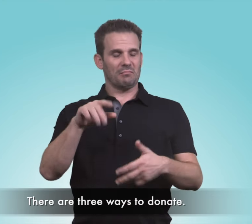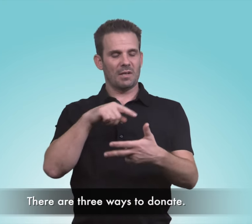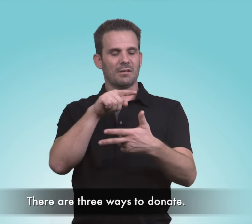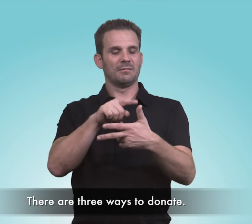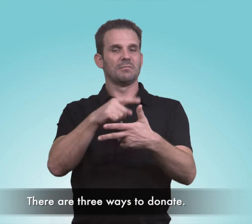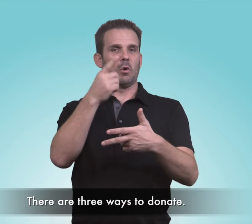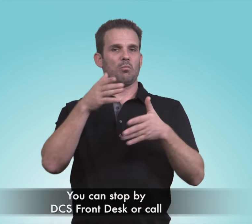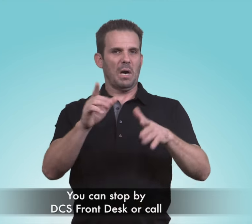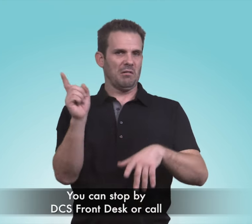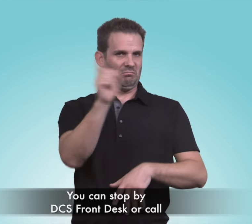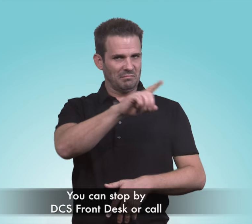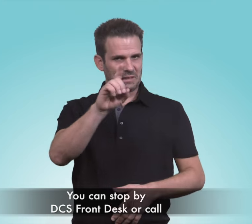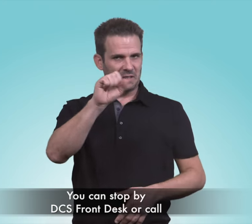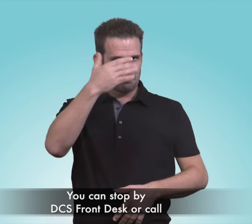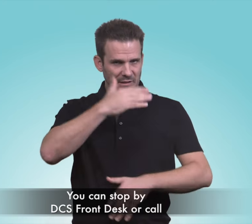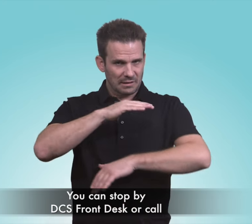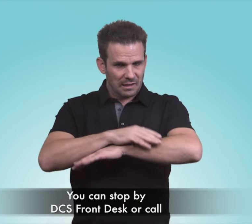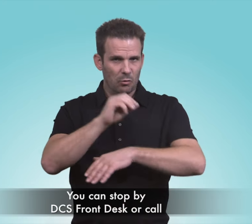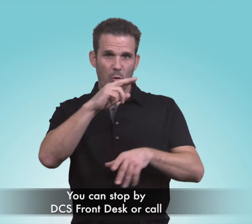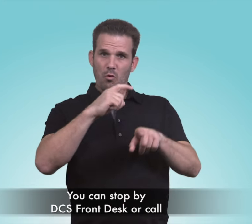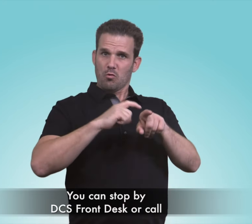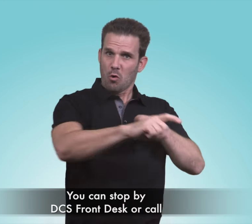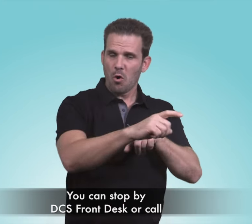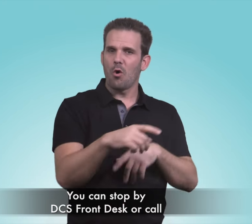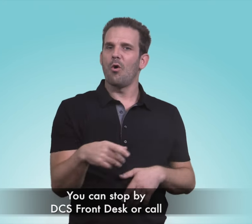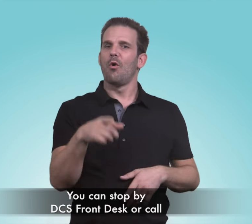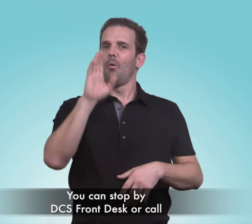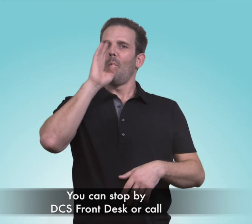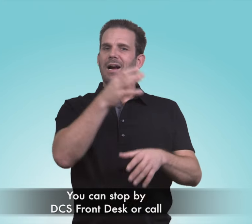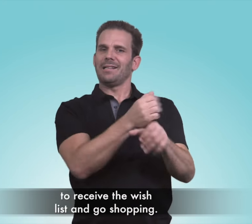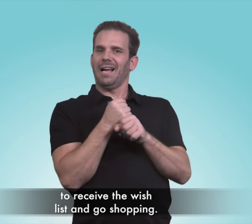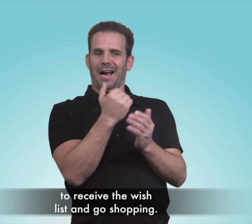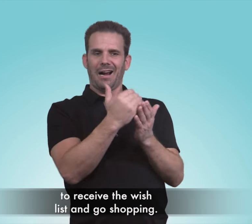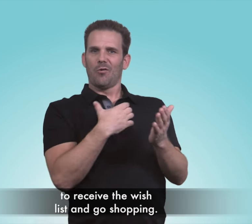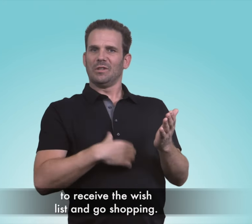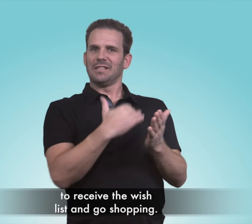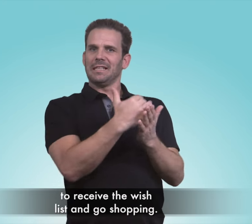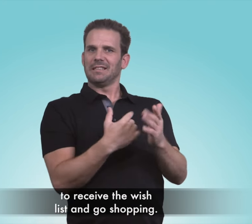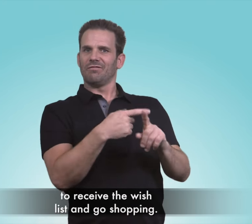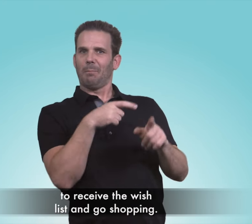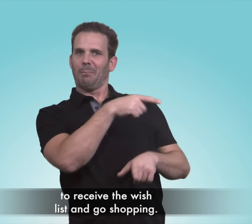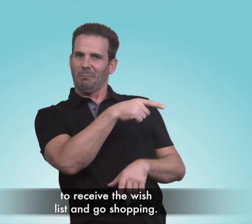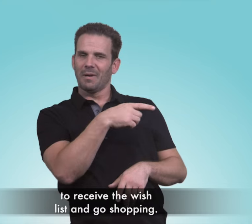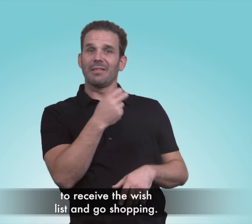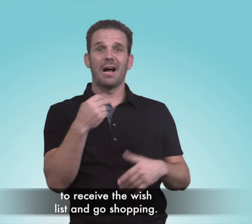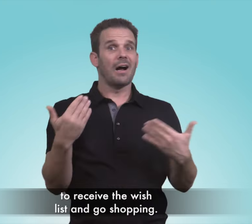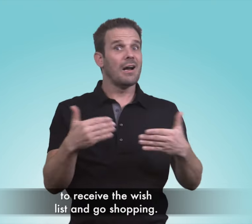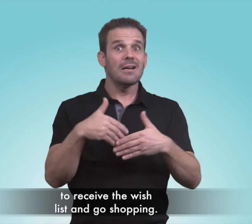There are three ways in which you can donate. You can stop by DCS's front desk or call to receive the wish list and go shopping.